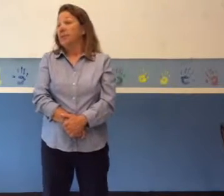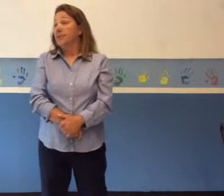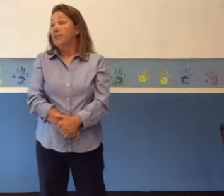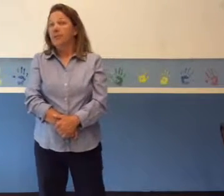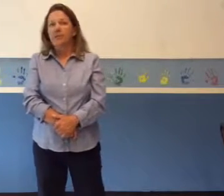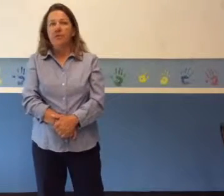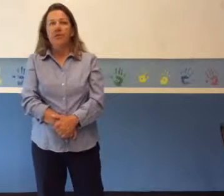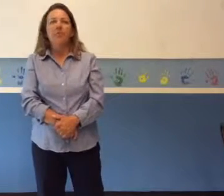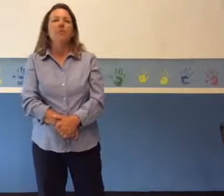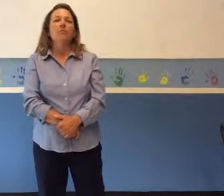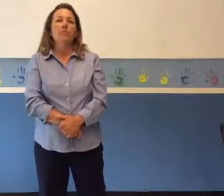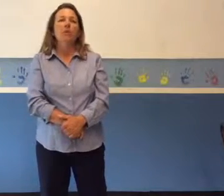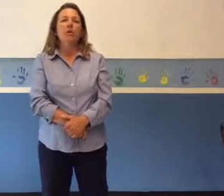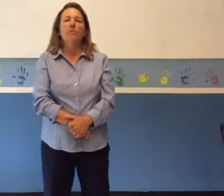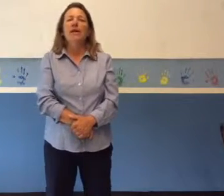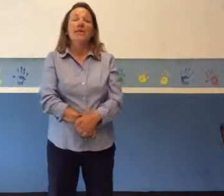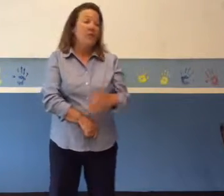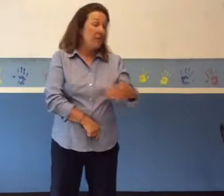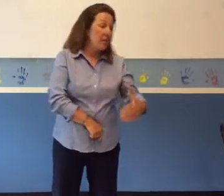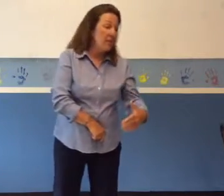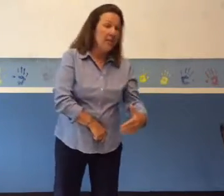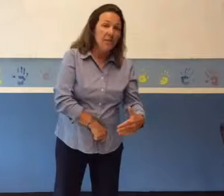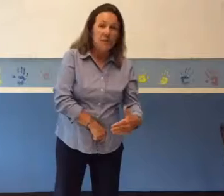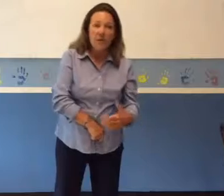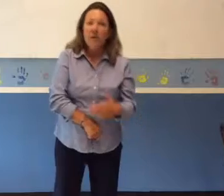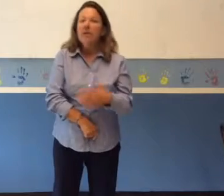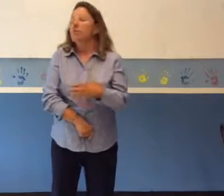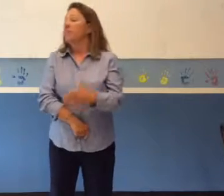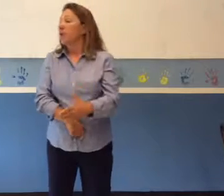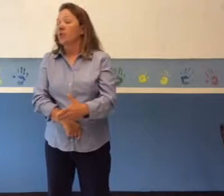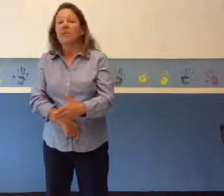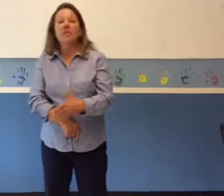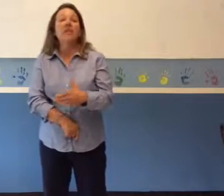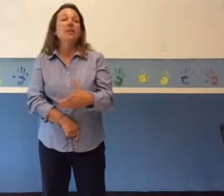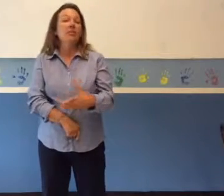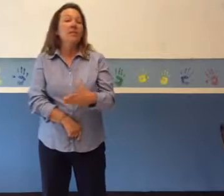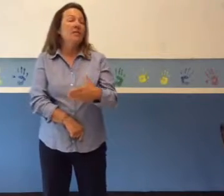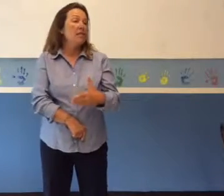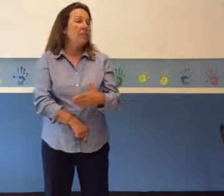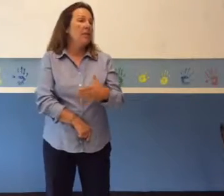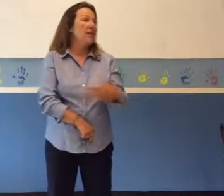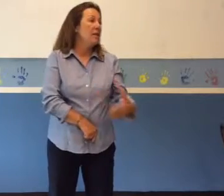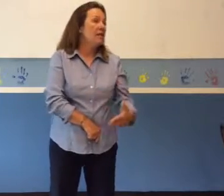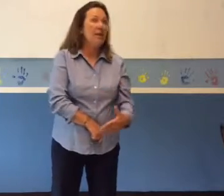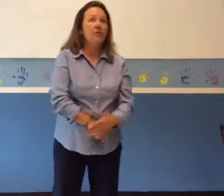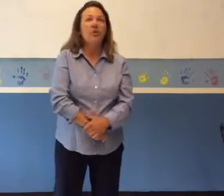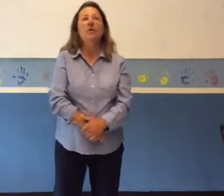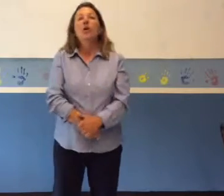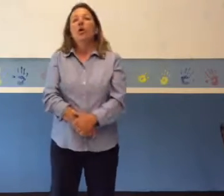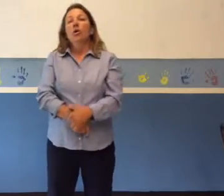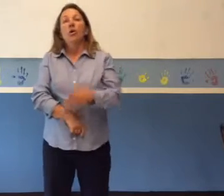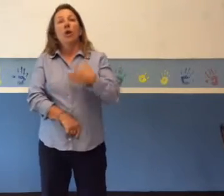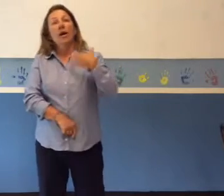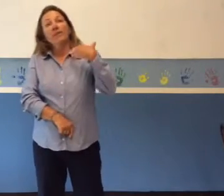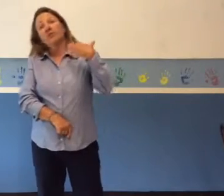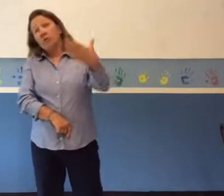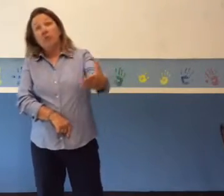to student achievement would motivate existing teachers to focus increased effort and innovation on student